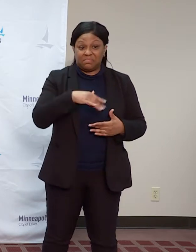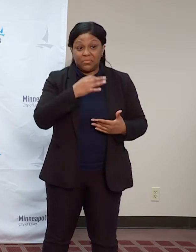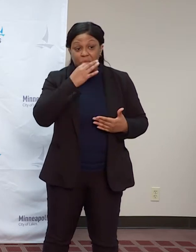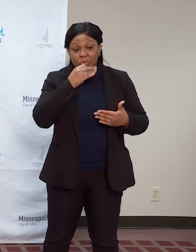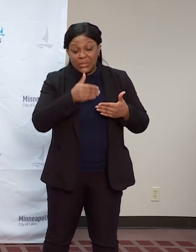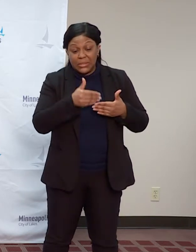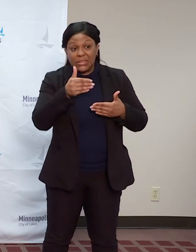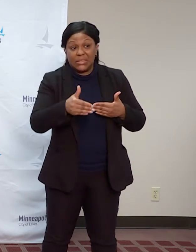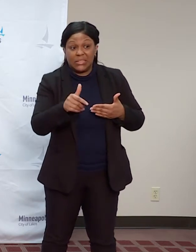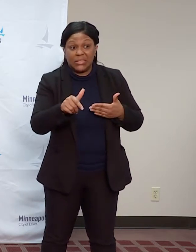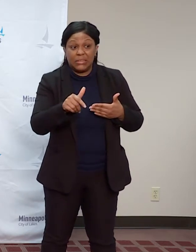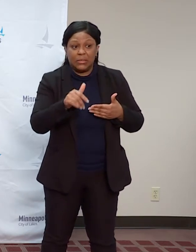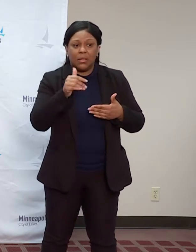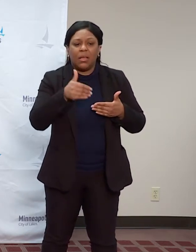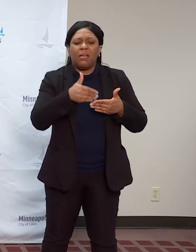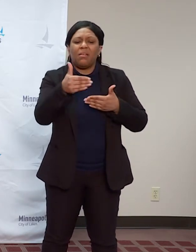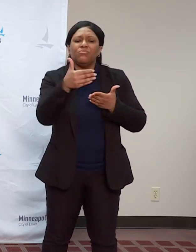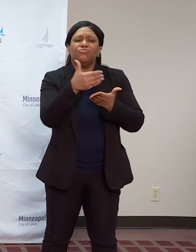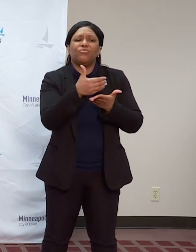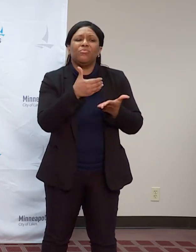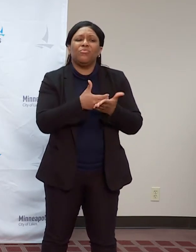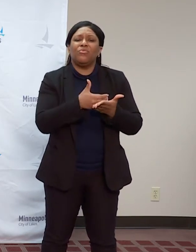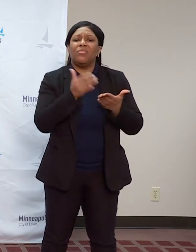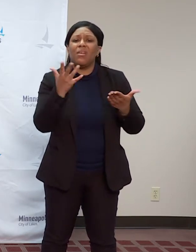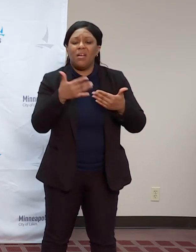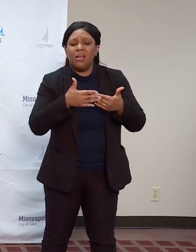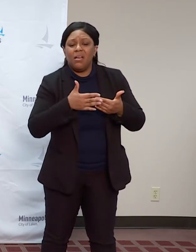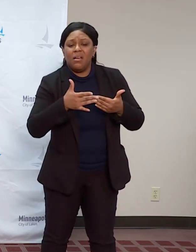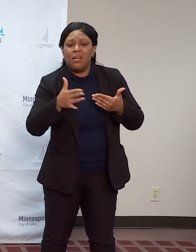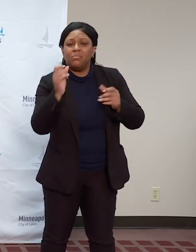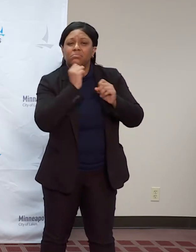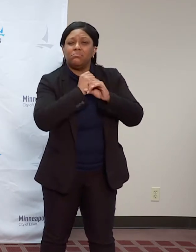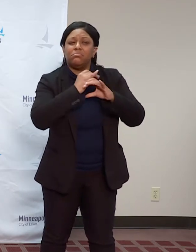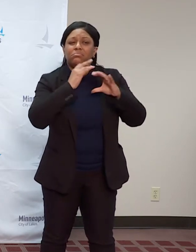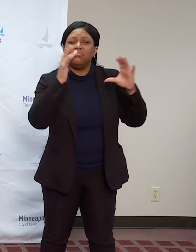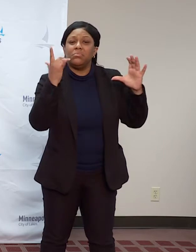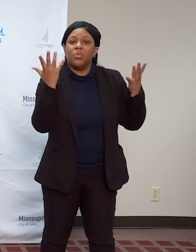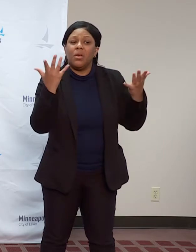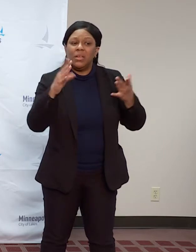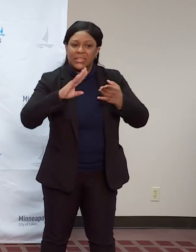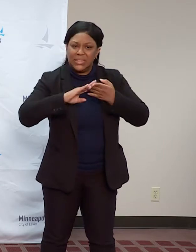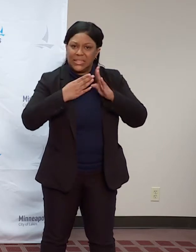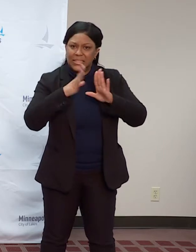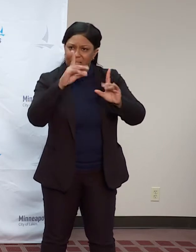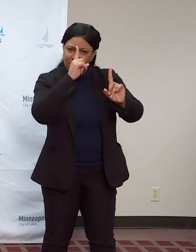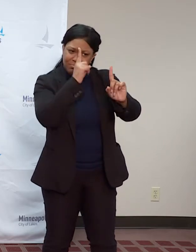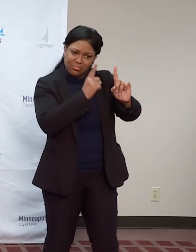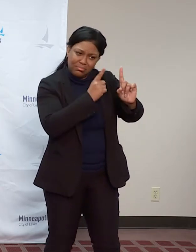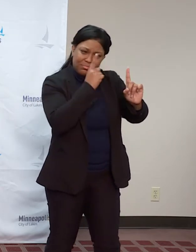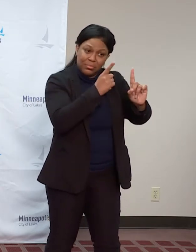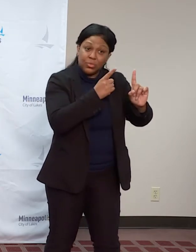better, and we are prepared with plans to do much better to keep people safe.